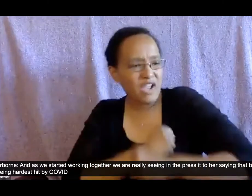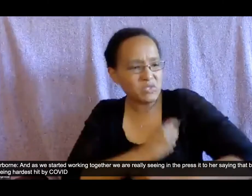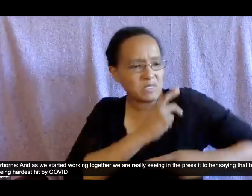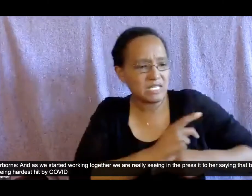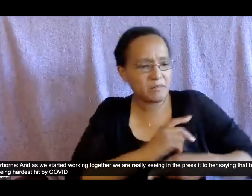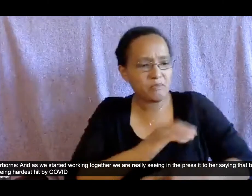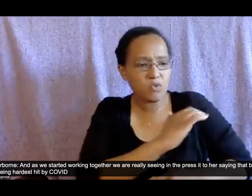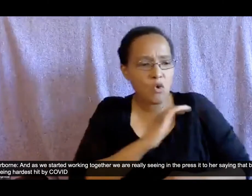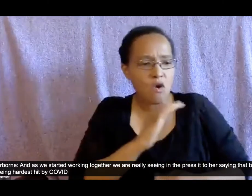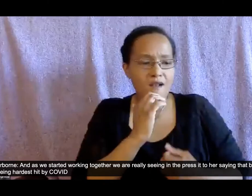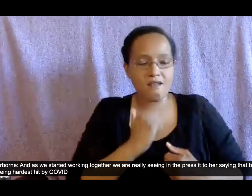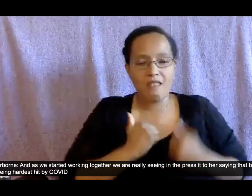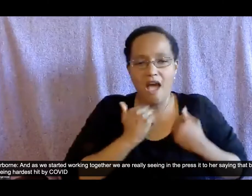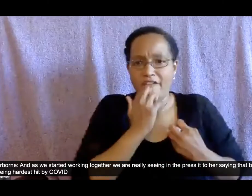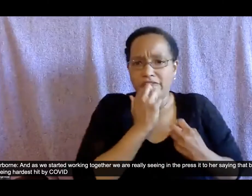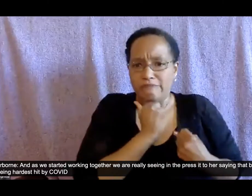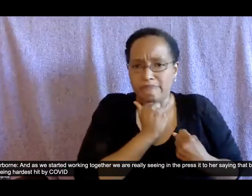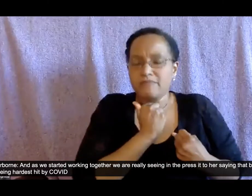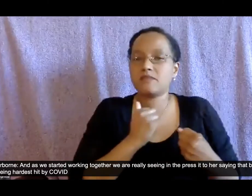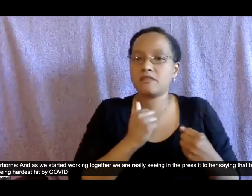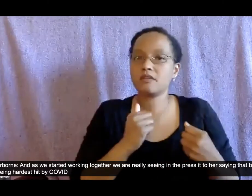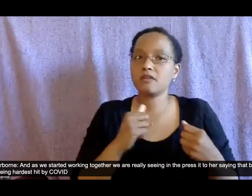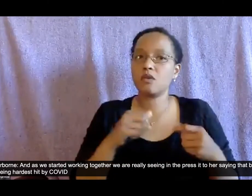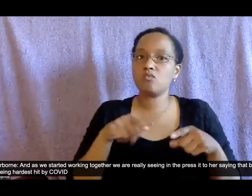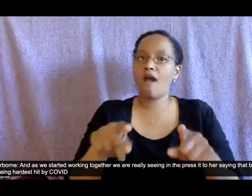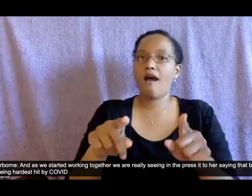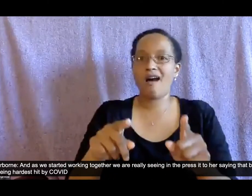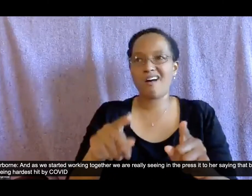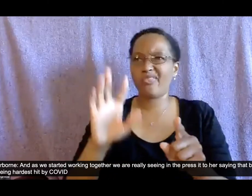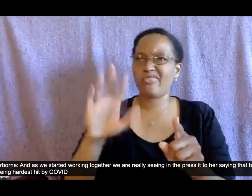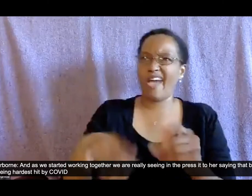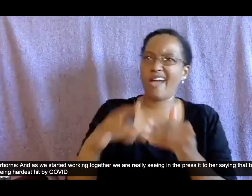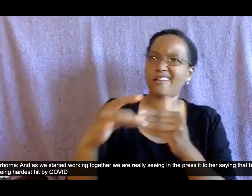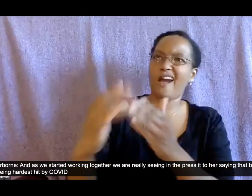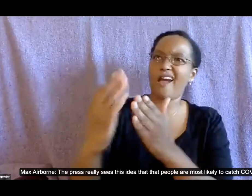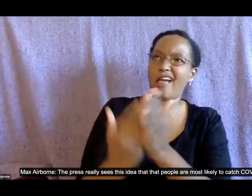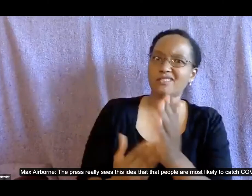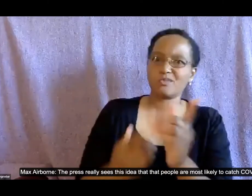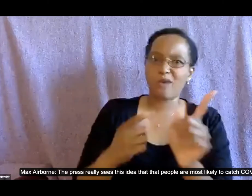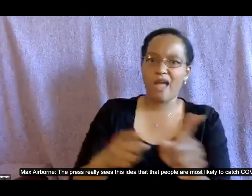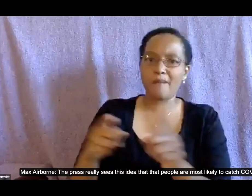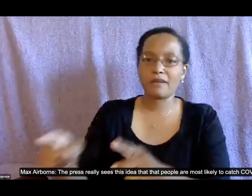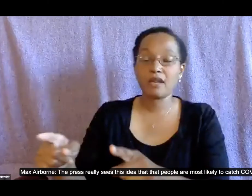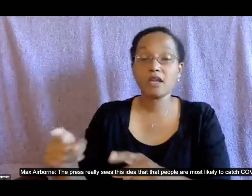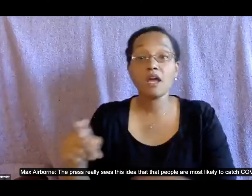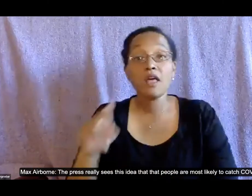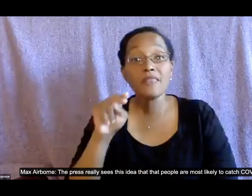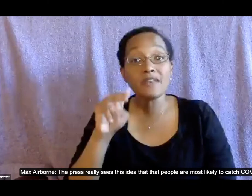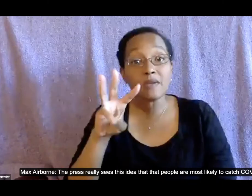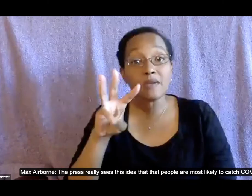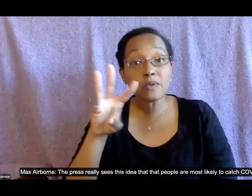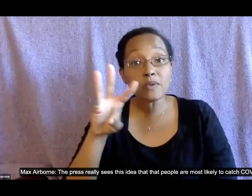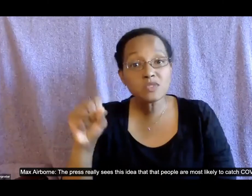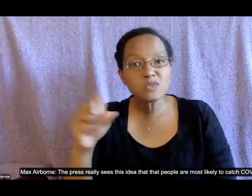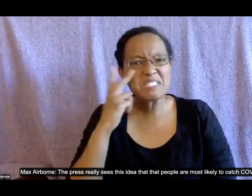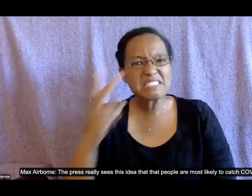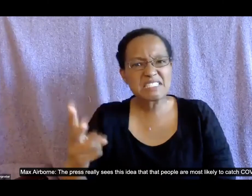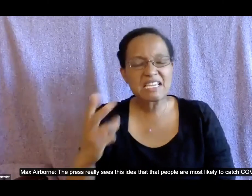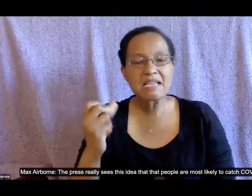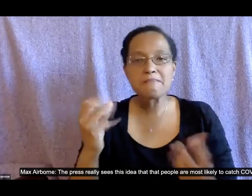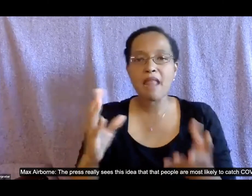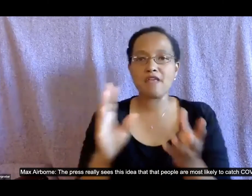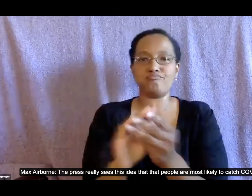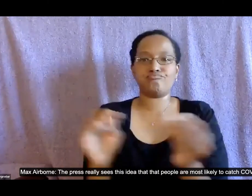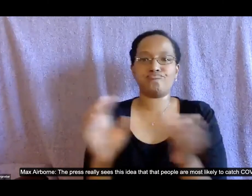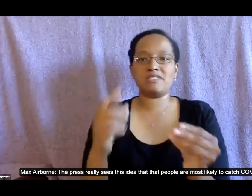in the press that they were saying that black communities were being hardest hit by covid the press really seized this idea that fat people are most likely